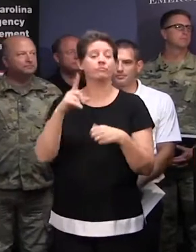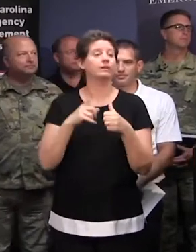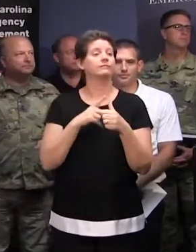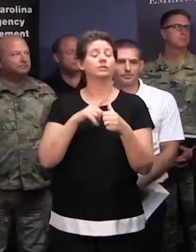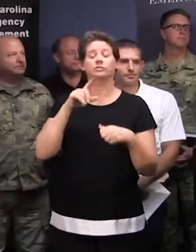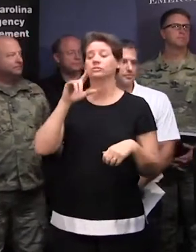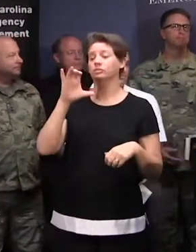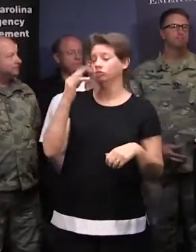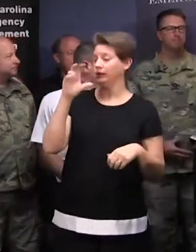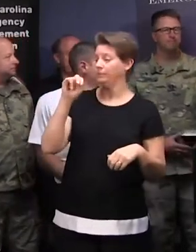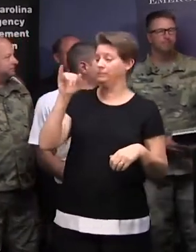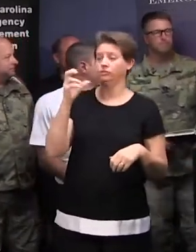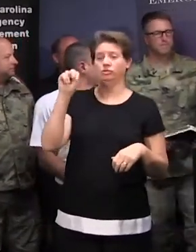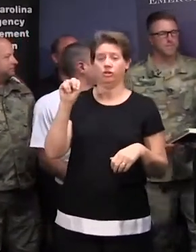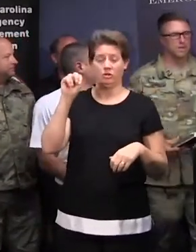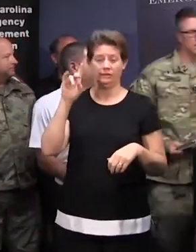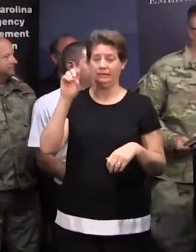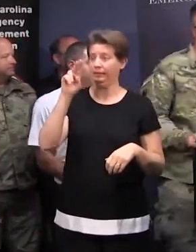Chaplain John Denny. Captain.